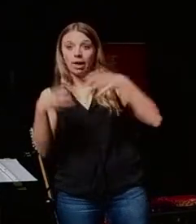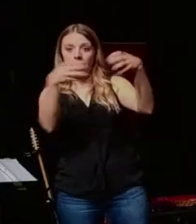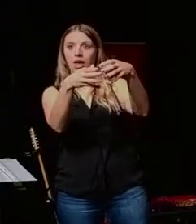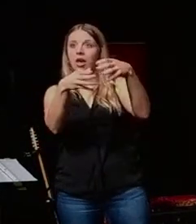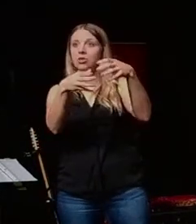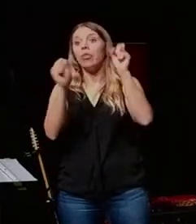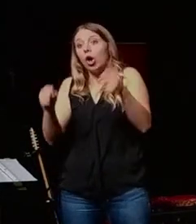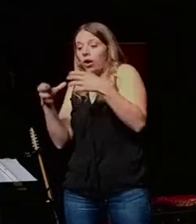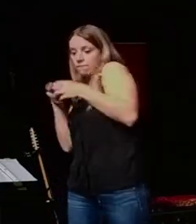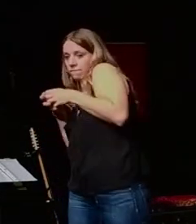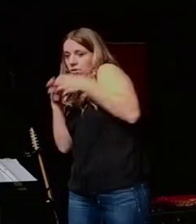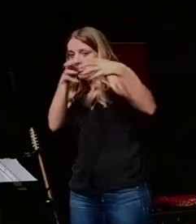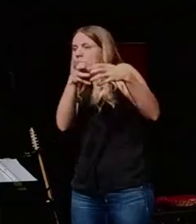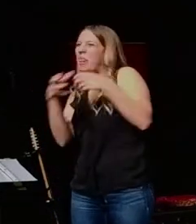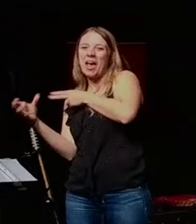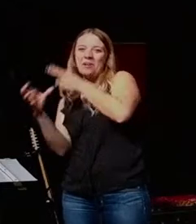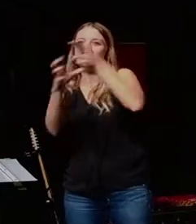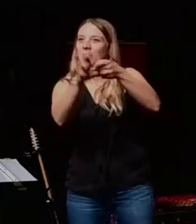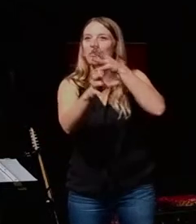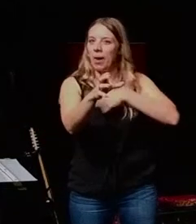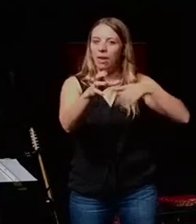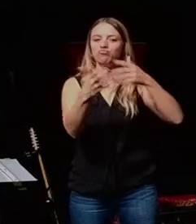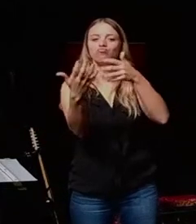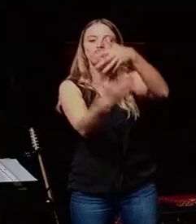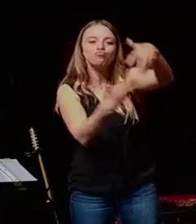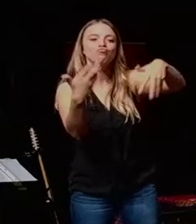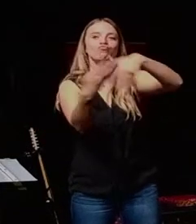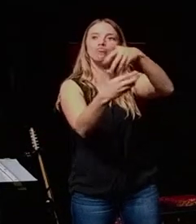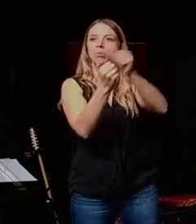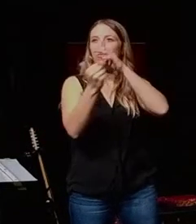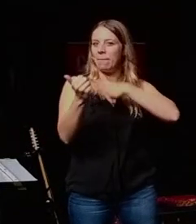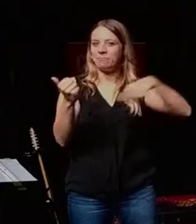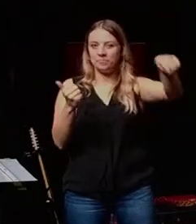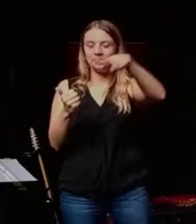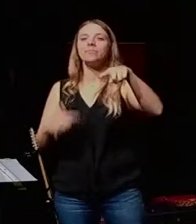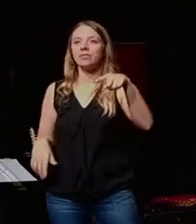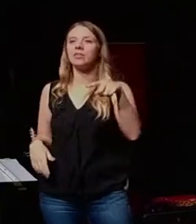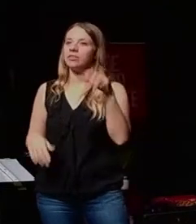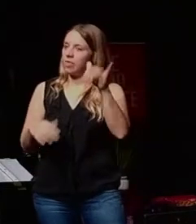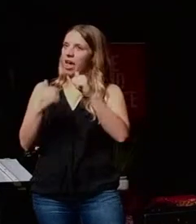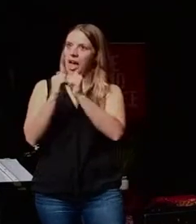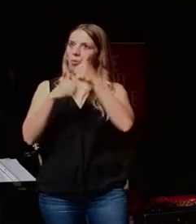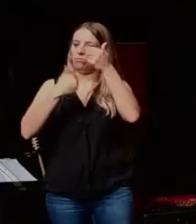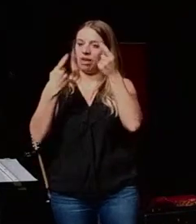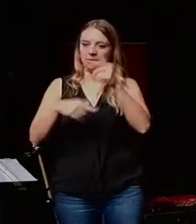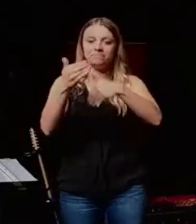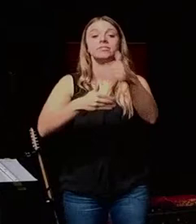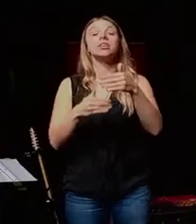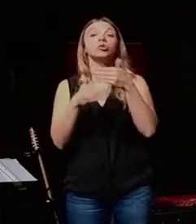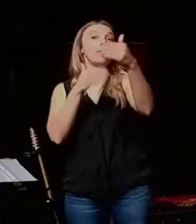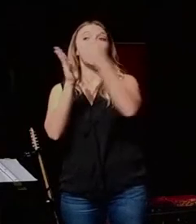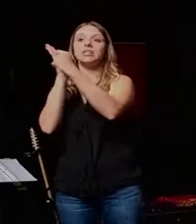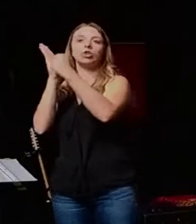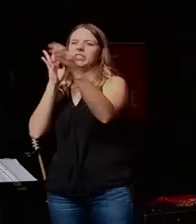worship service, they hang out with the women. They start talking to them. And that's how it went down. So, in the next verse,